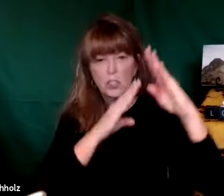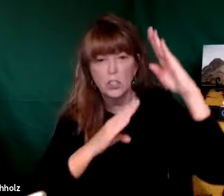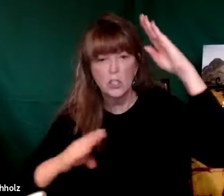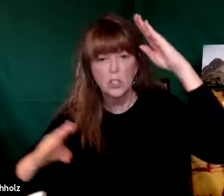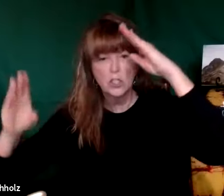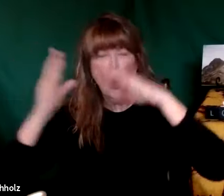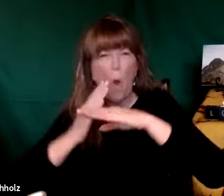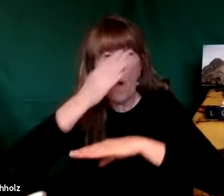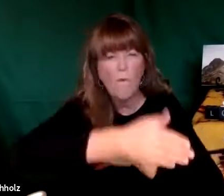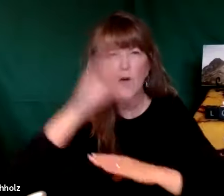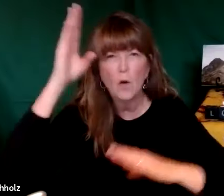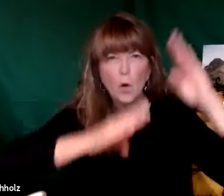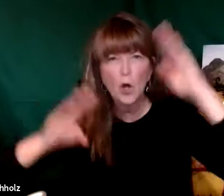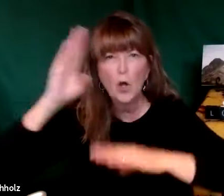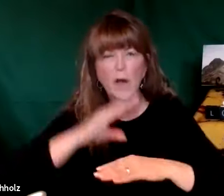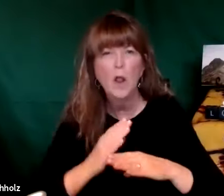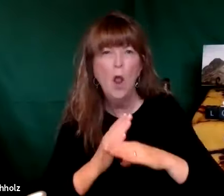will be consumed with worry